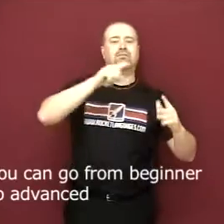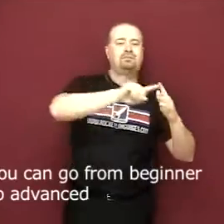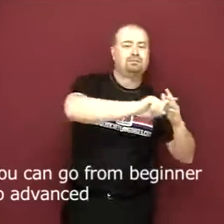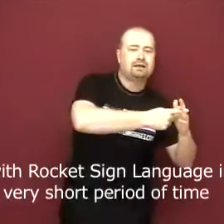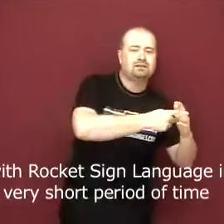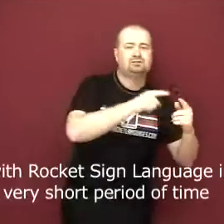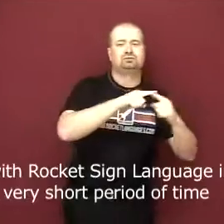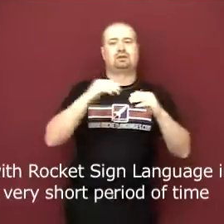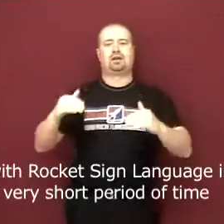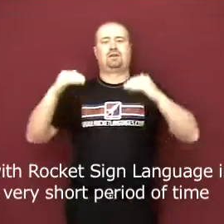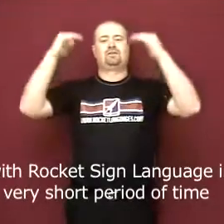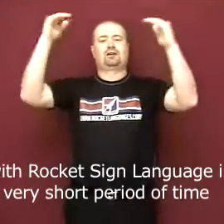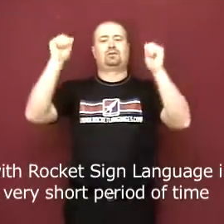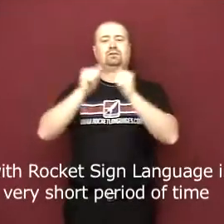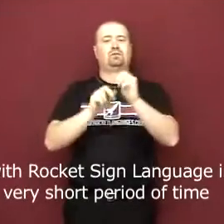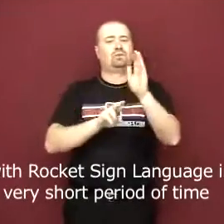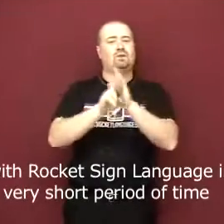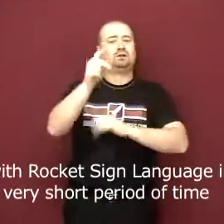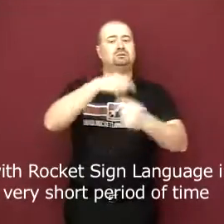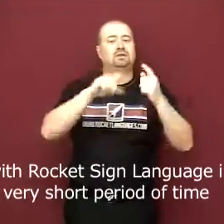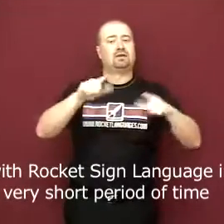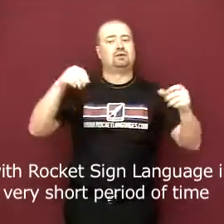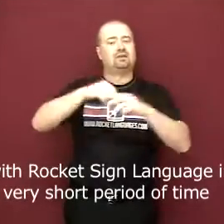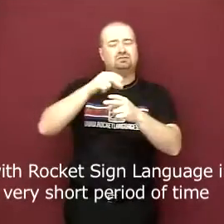with Rocket Sign Language in a very short period of time.